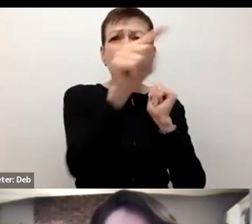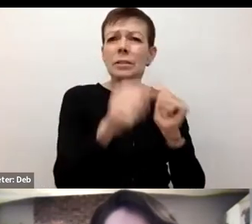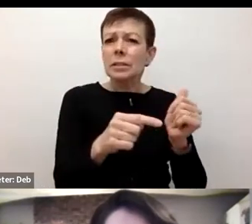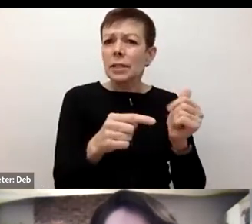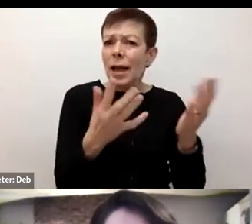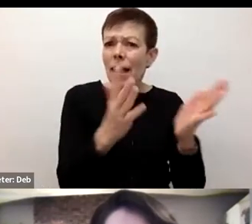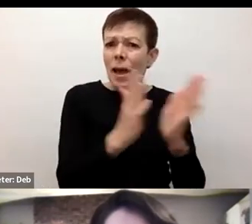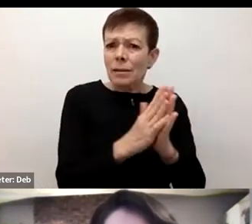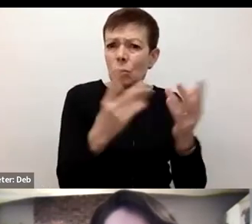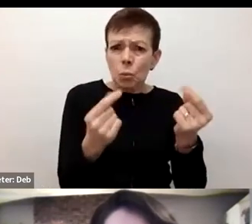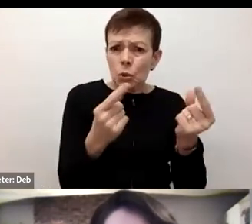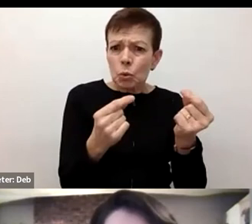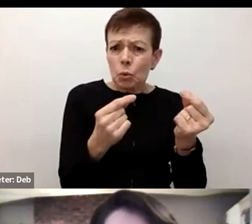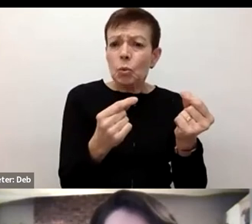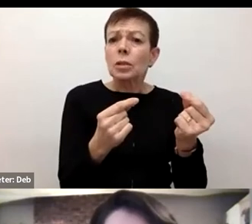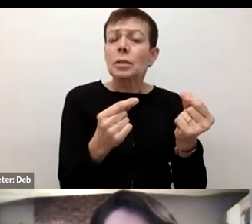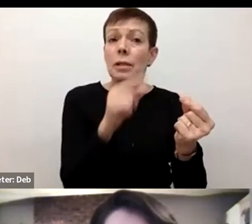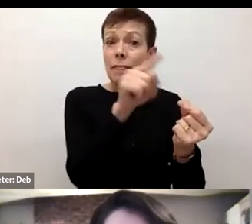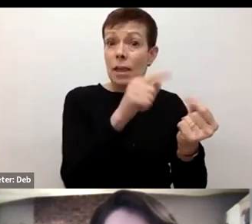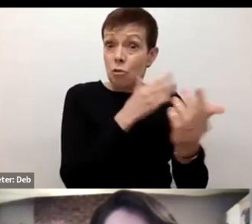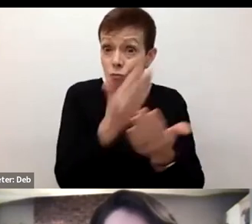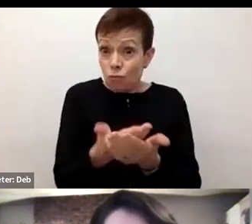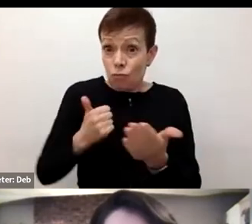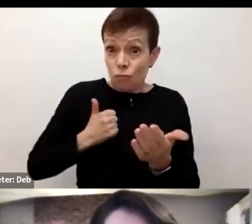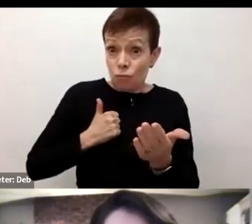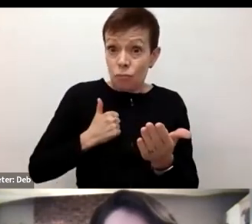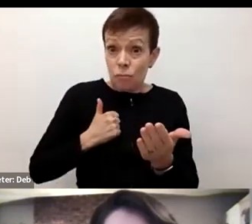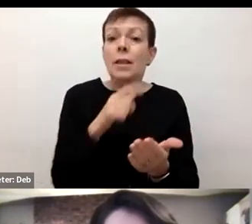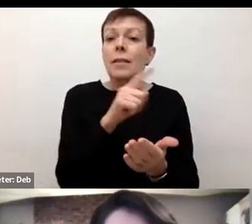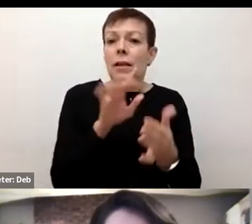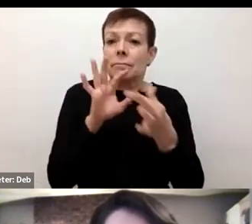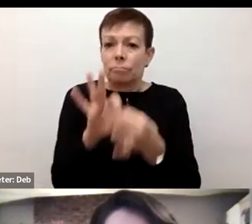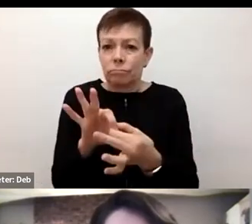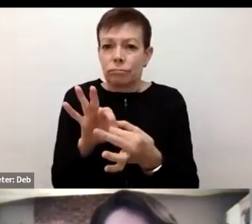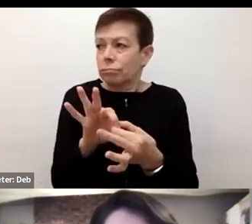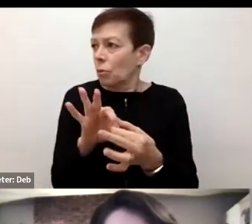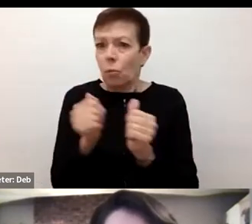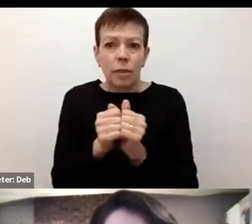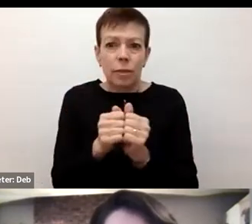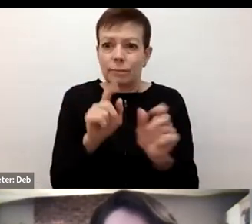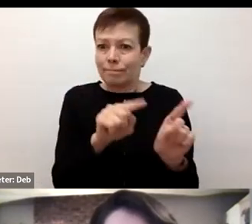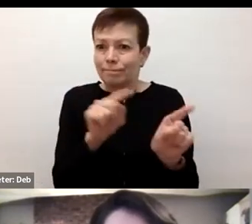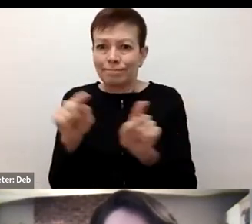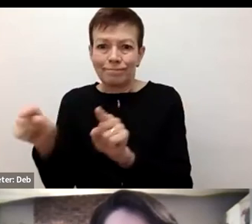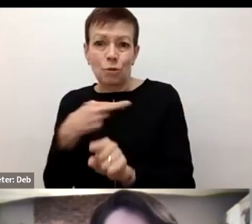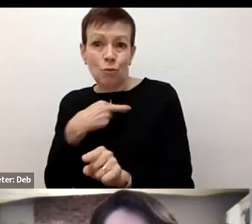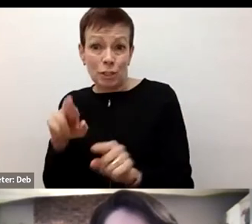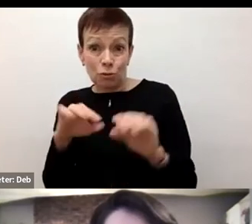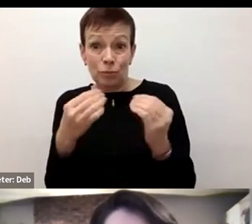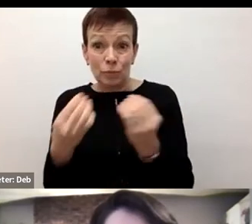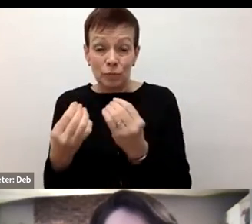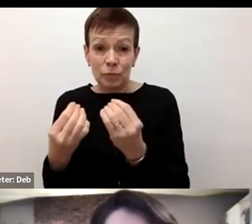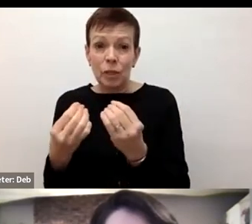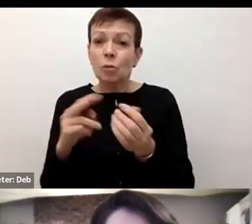is reaching out to a place of worship. That's kind of a space where they feel comfortable. So educating your place of worship on